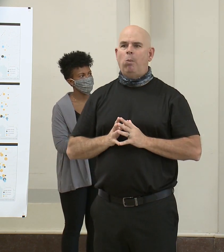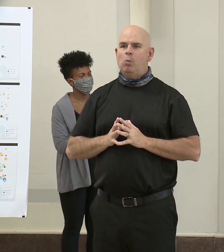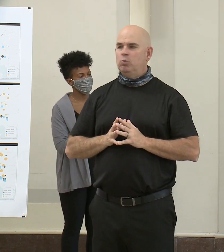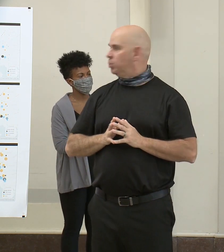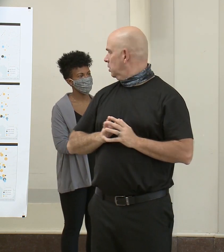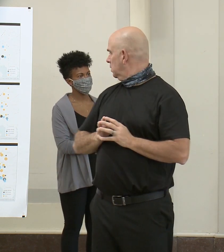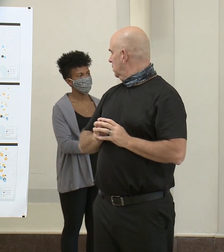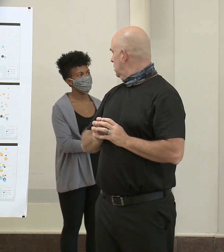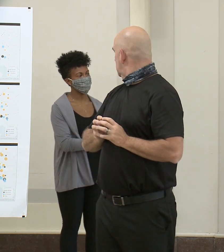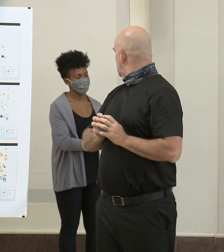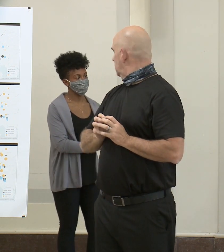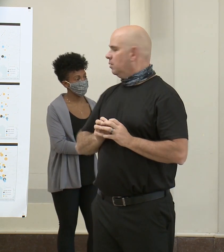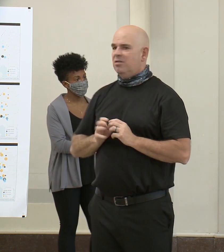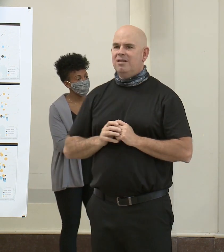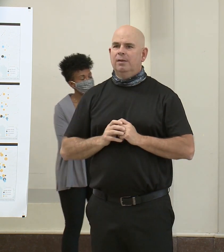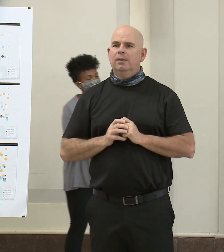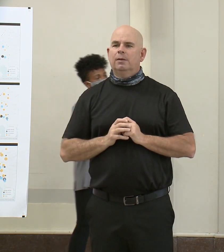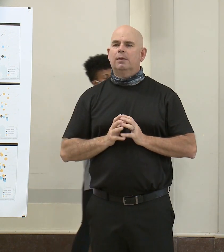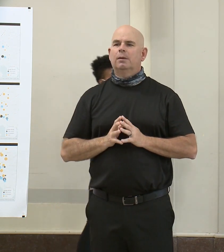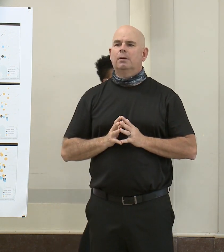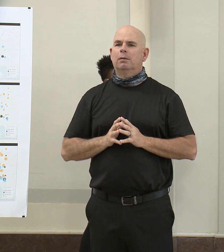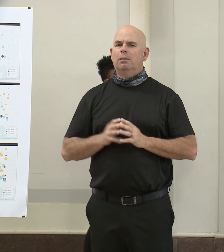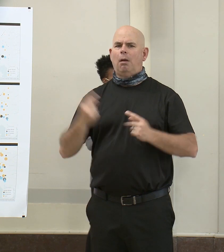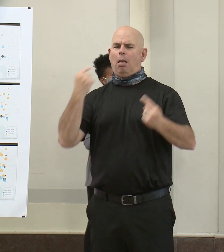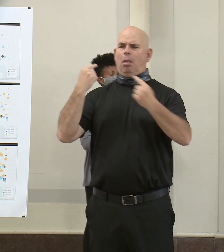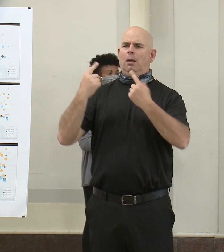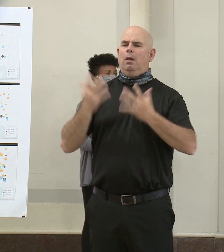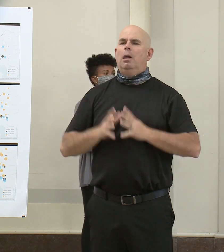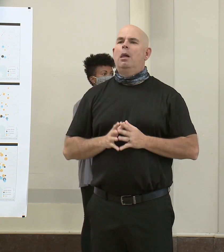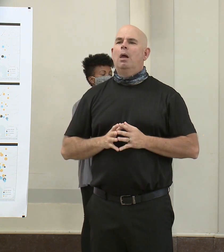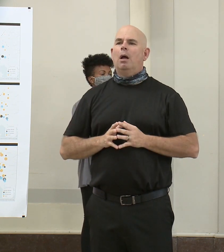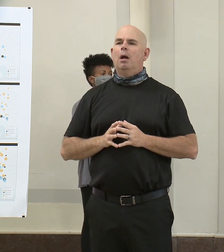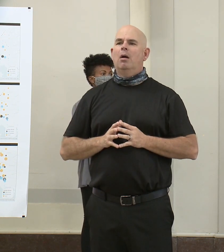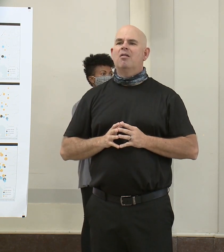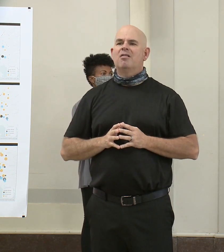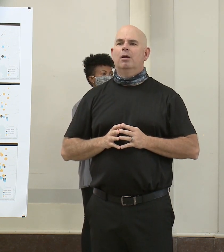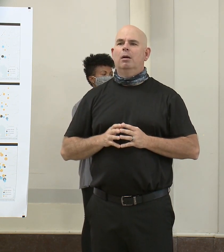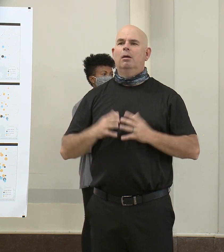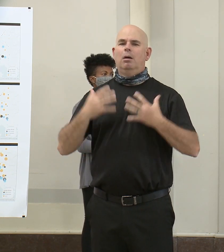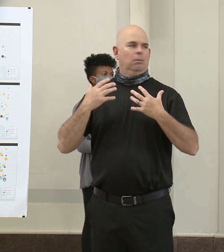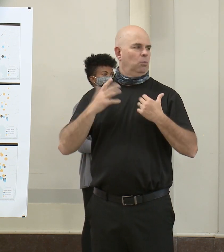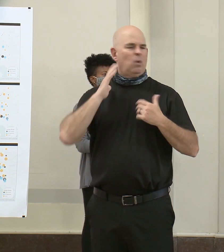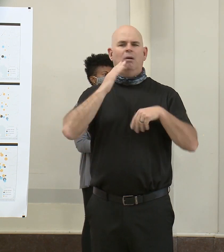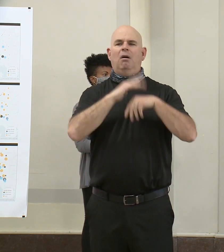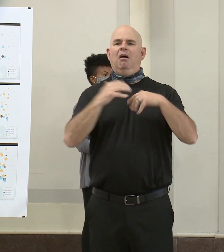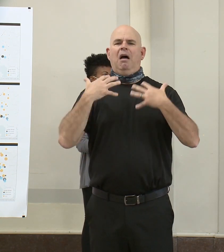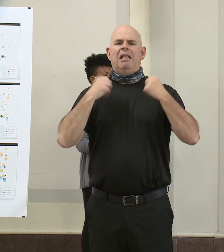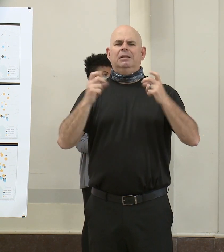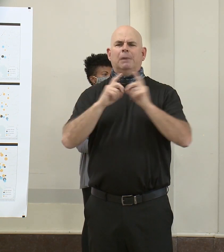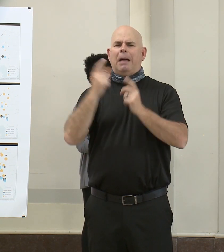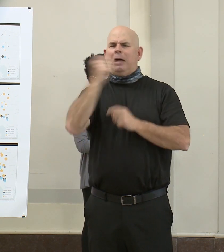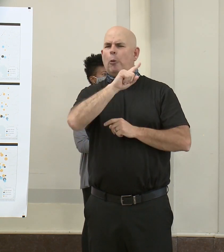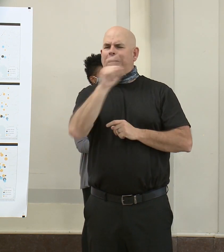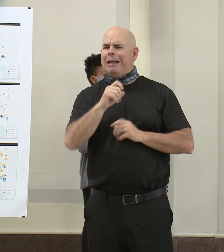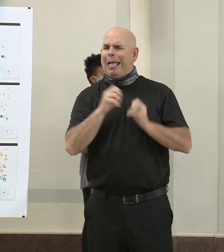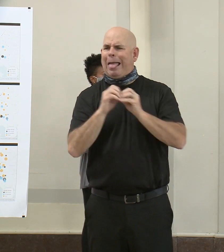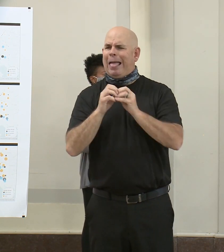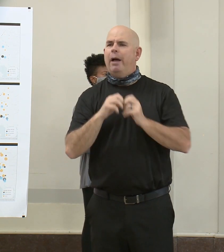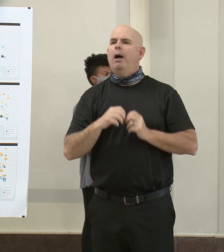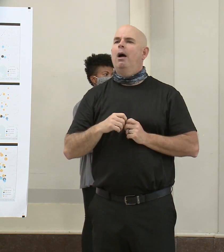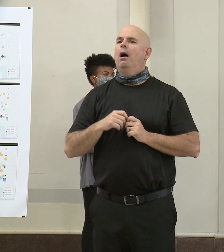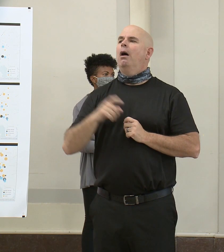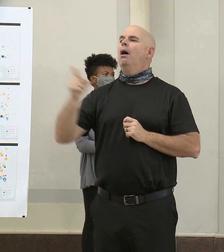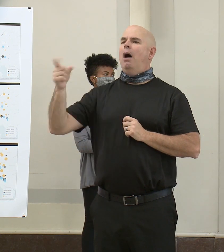Well, I was at a space before I let the health commission to come up in Howlandtown. And they were all six feet apart. They was practicing